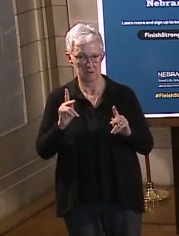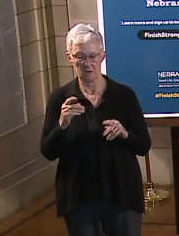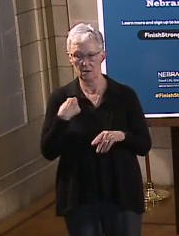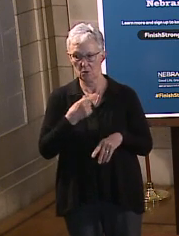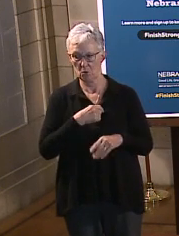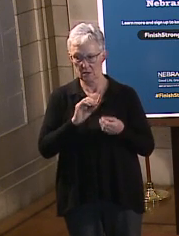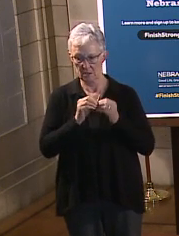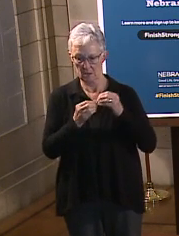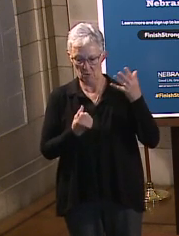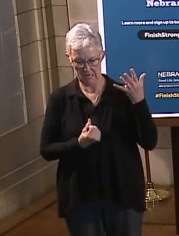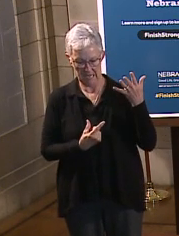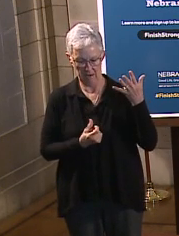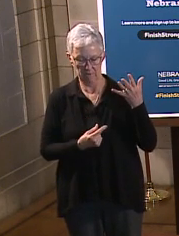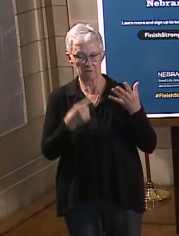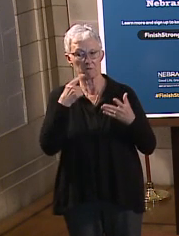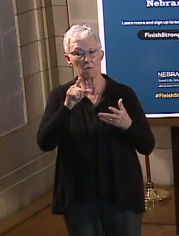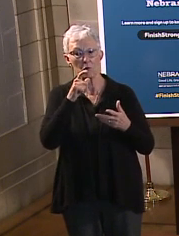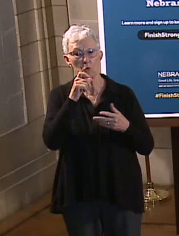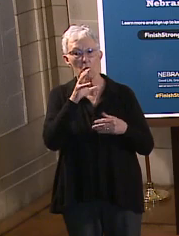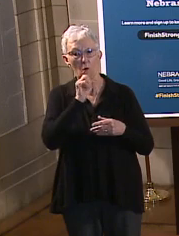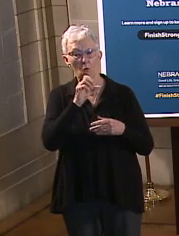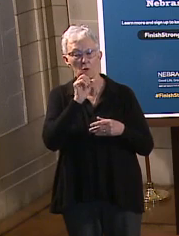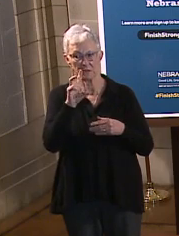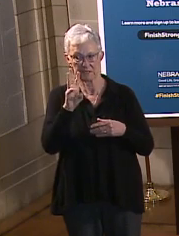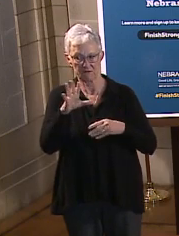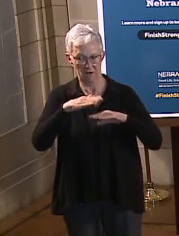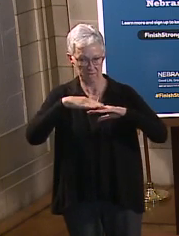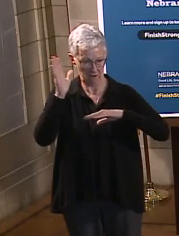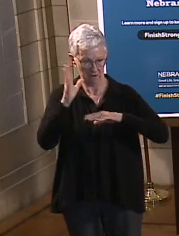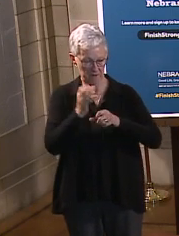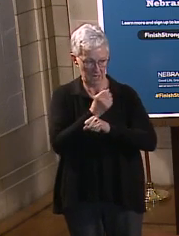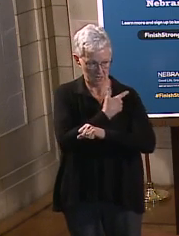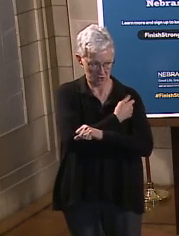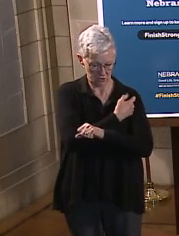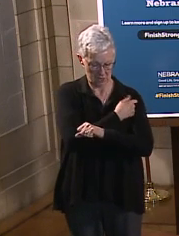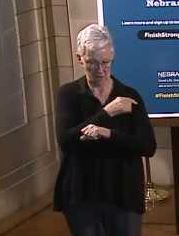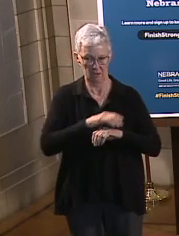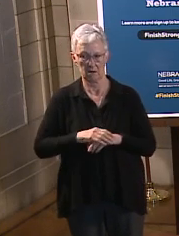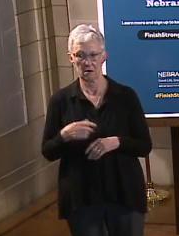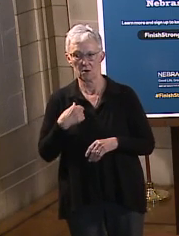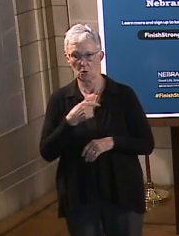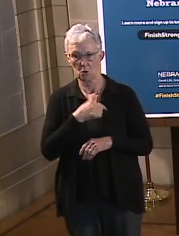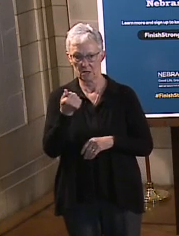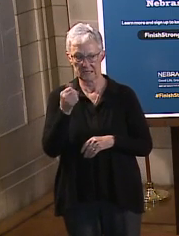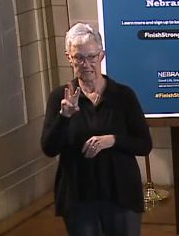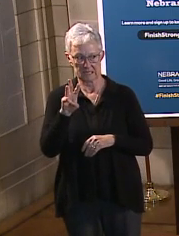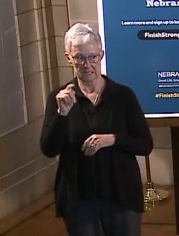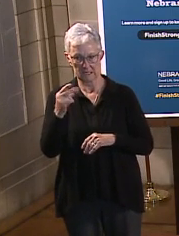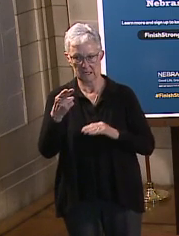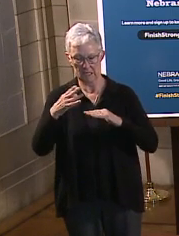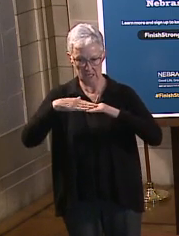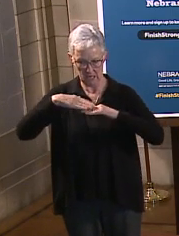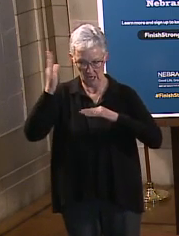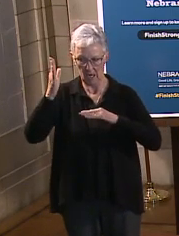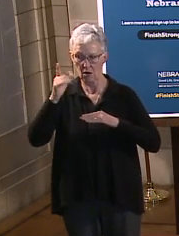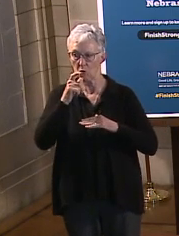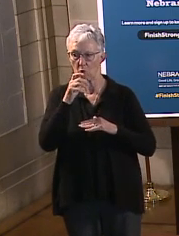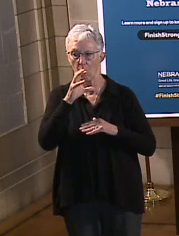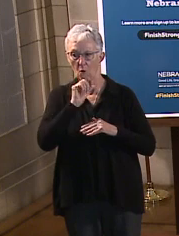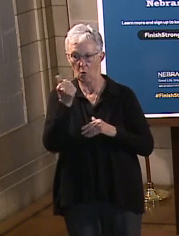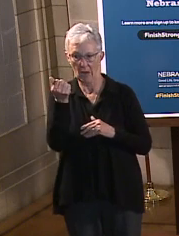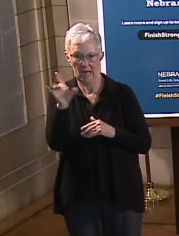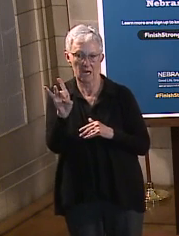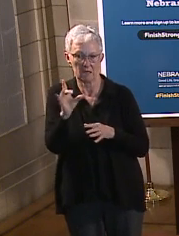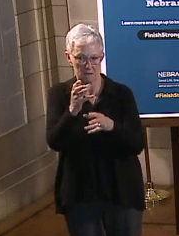in doses for 65 people or older. We're 16th best in the 1800 years and older category,